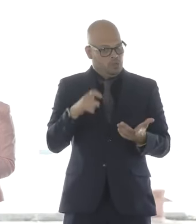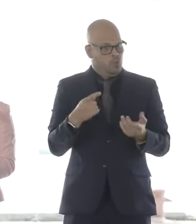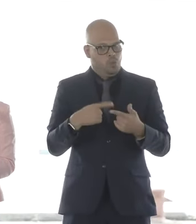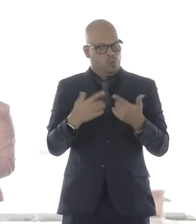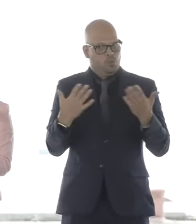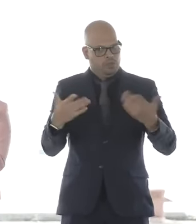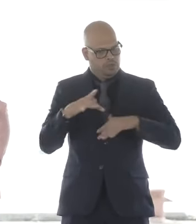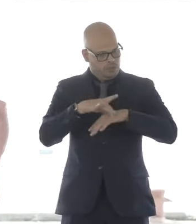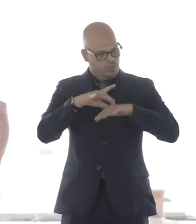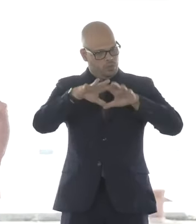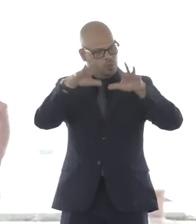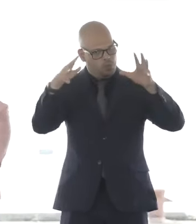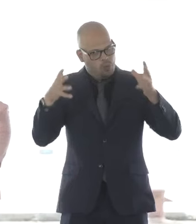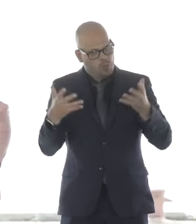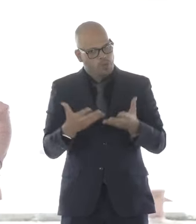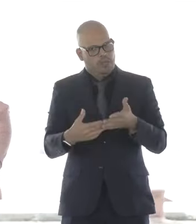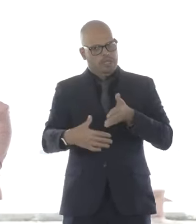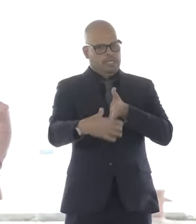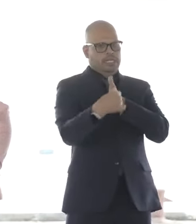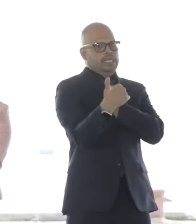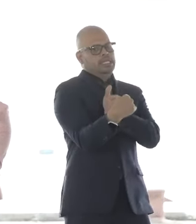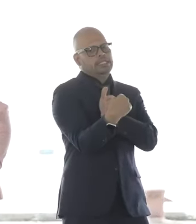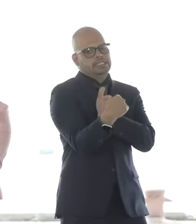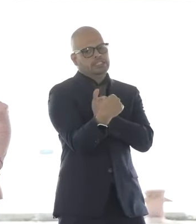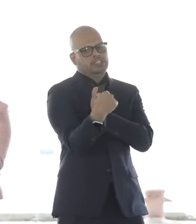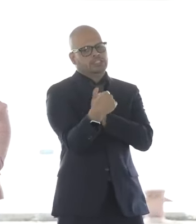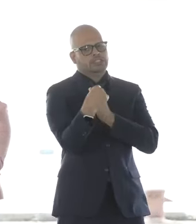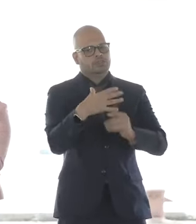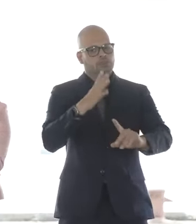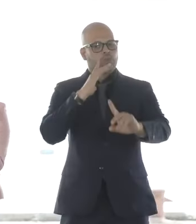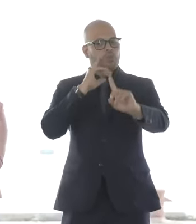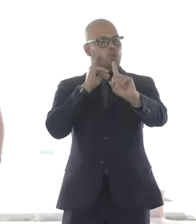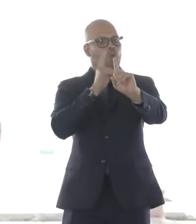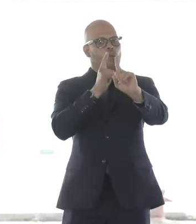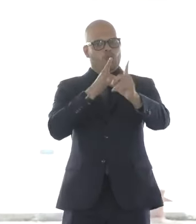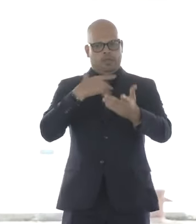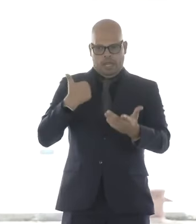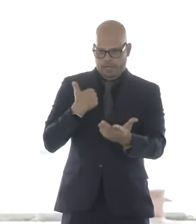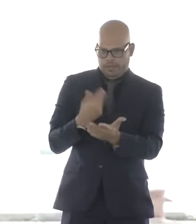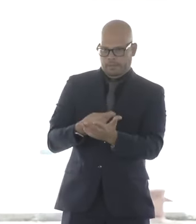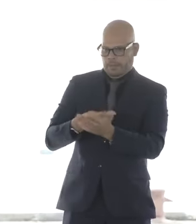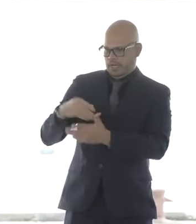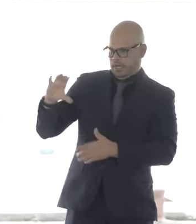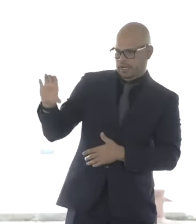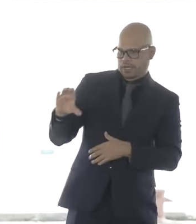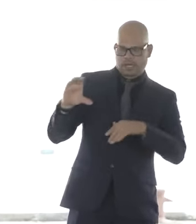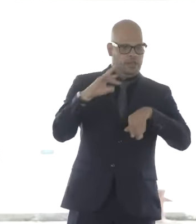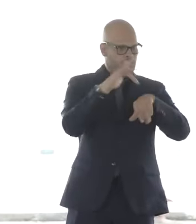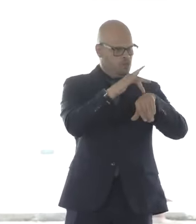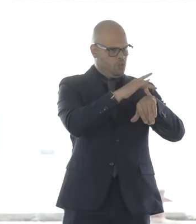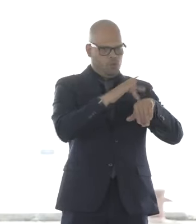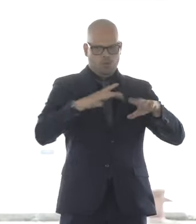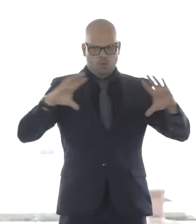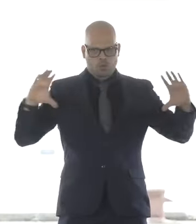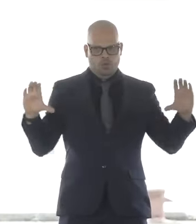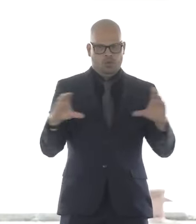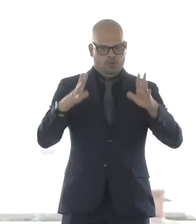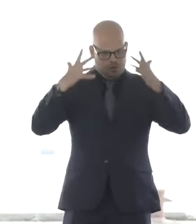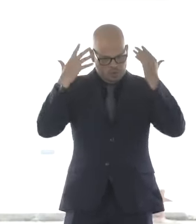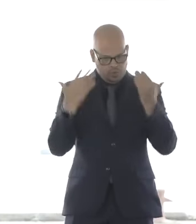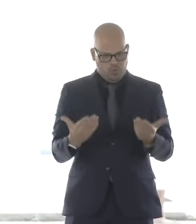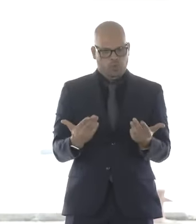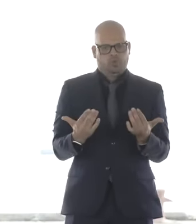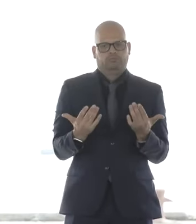That's where we've got to go, because we have the assets and the resources here. I know that, and you know that. We also are